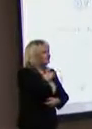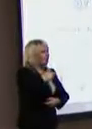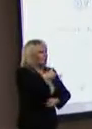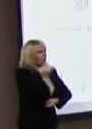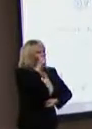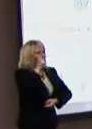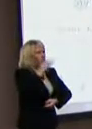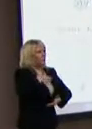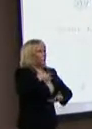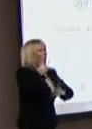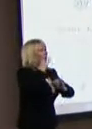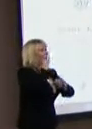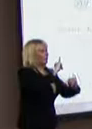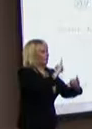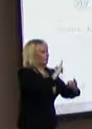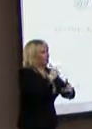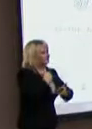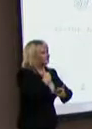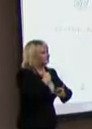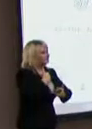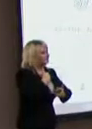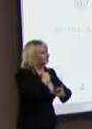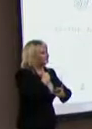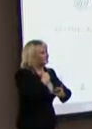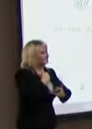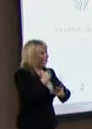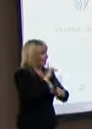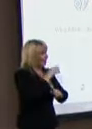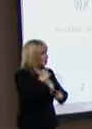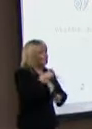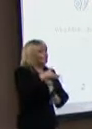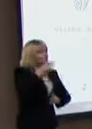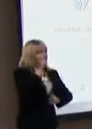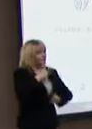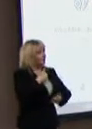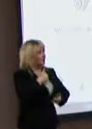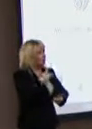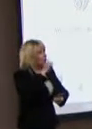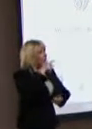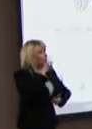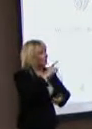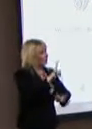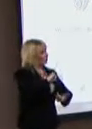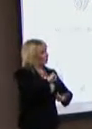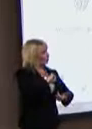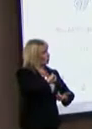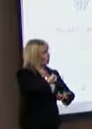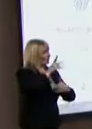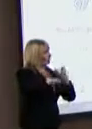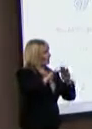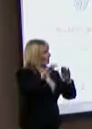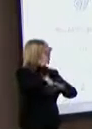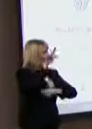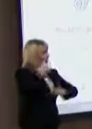was awful. And you did it and you drank it because, well, it was a social enterprise and you were